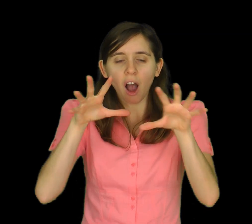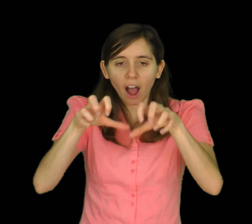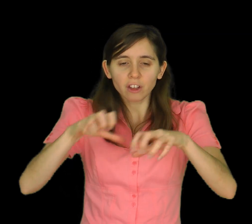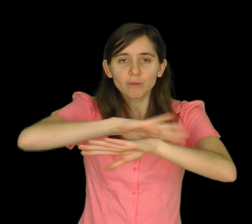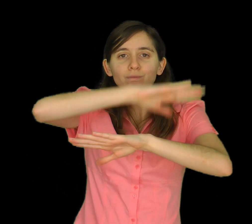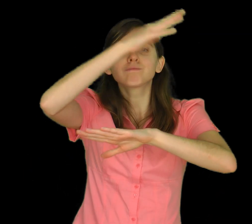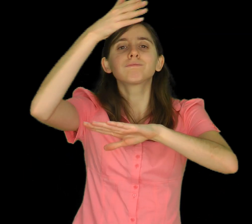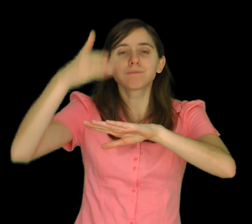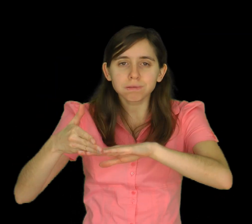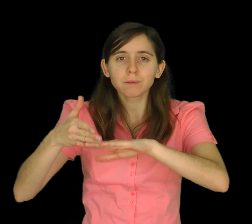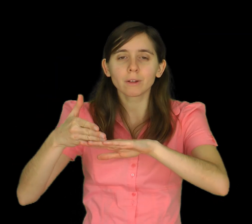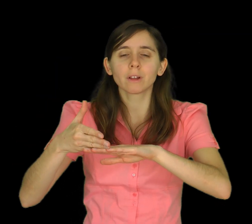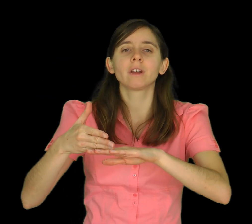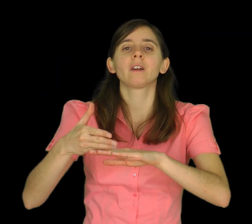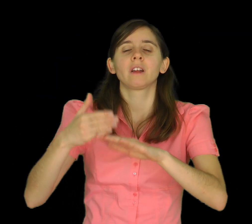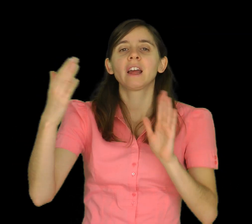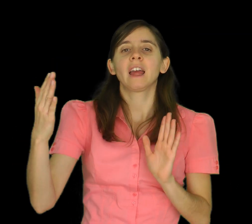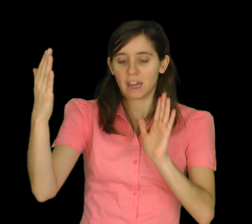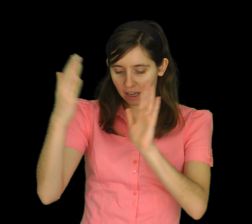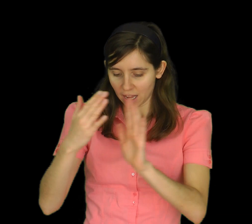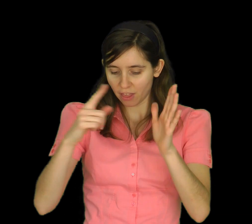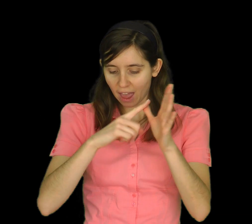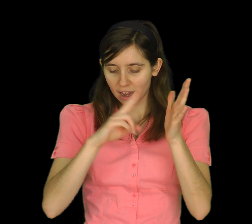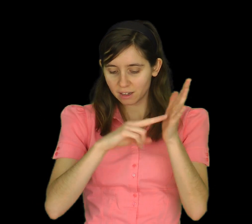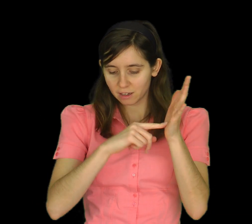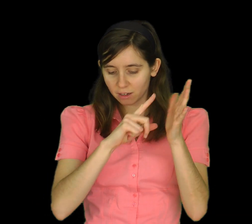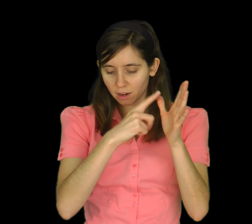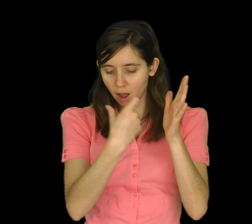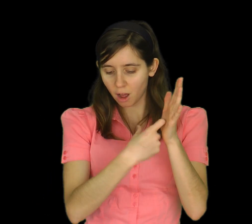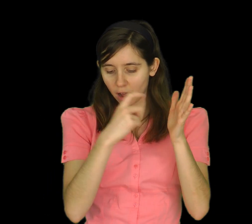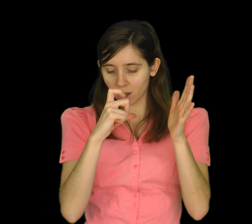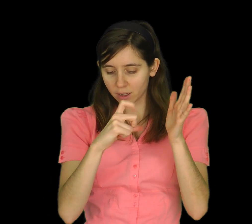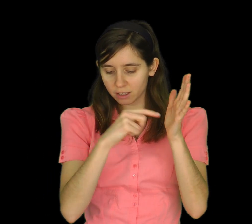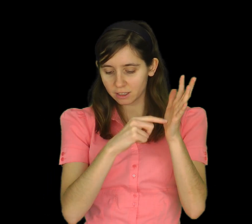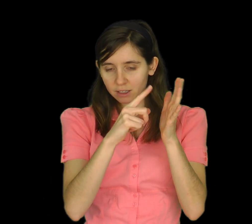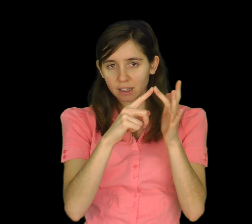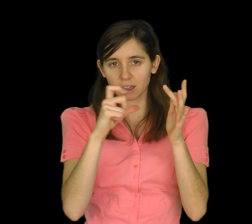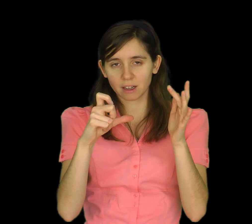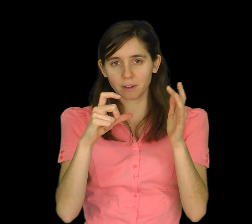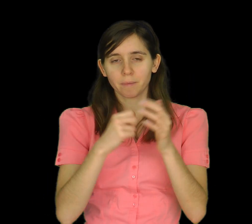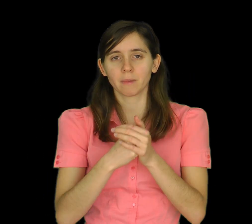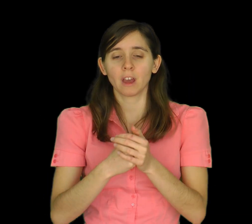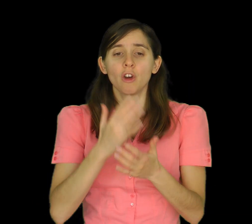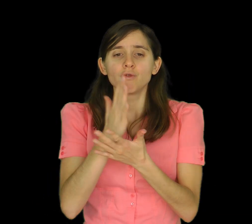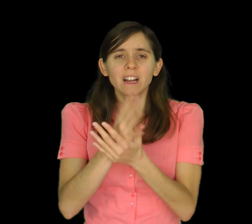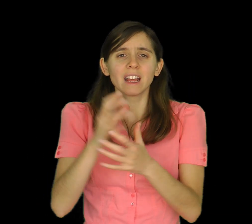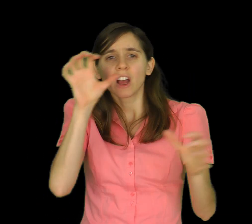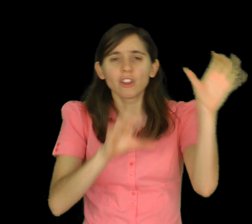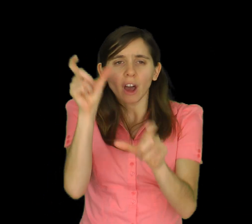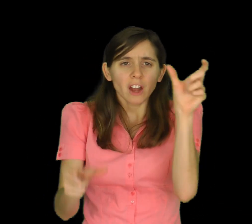located 800 miles from McMurdo Station in the Antarctic. Scientists are concerned the Thwaites Glacier might break down into icebergs and